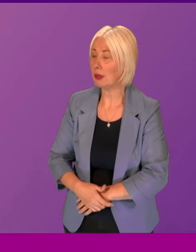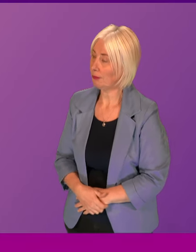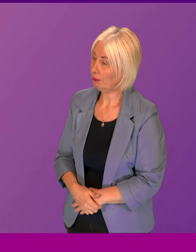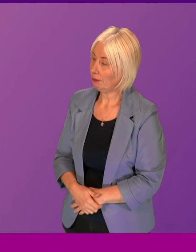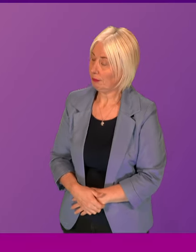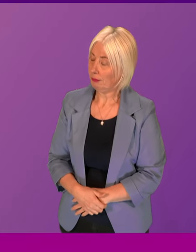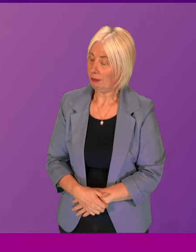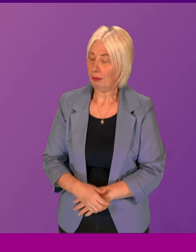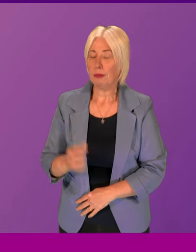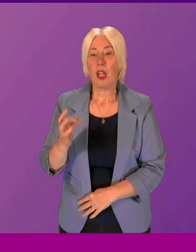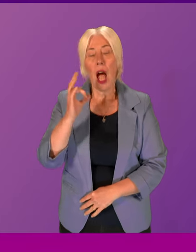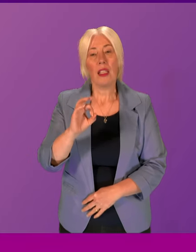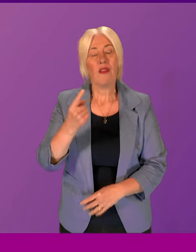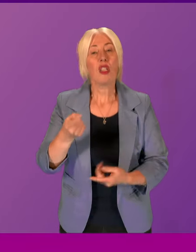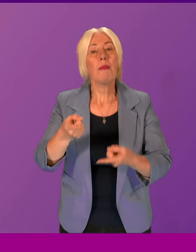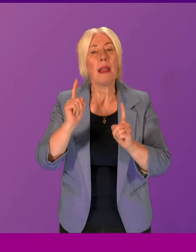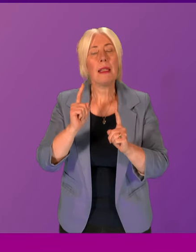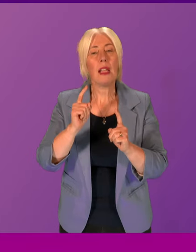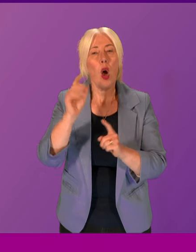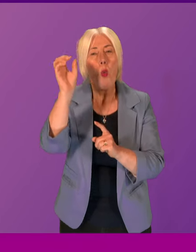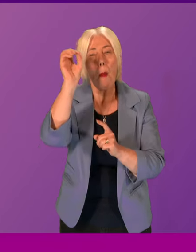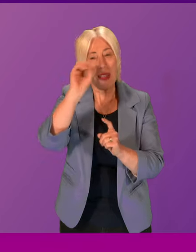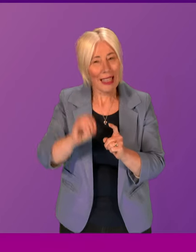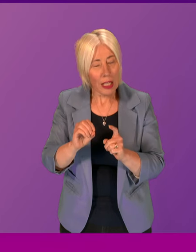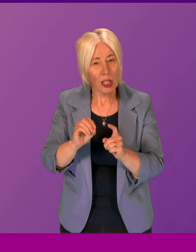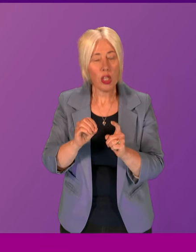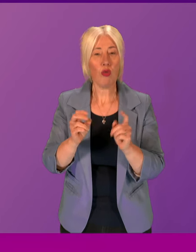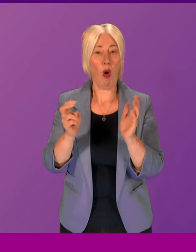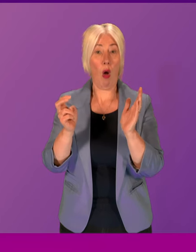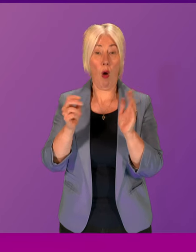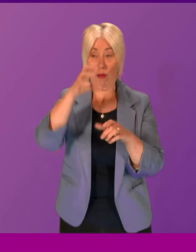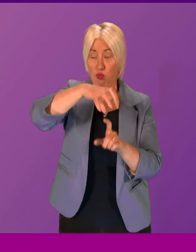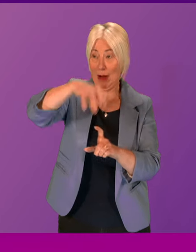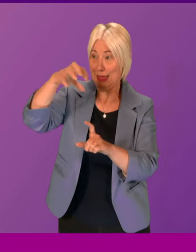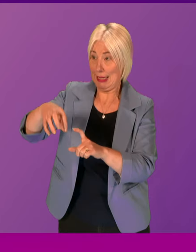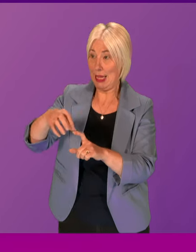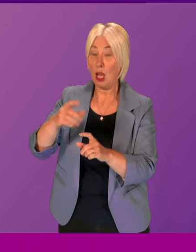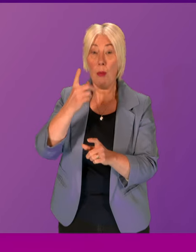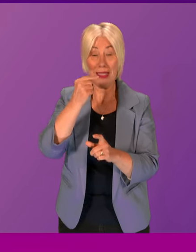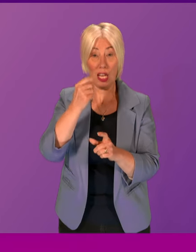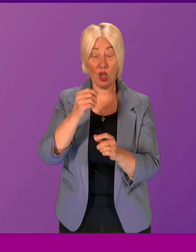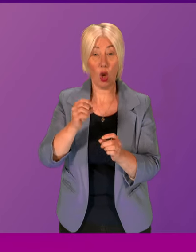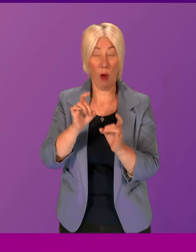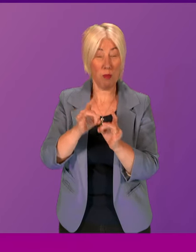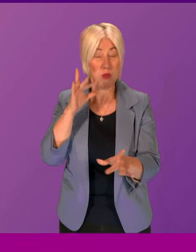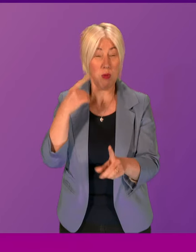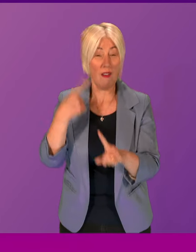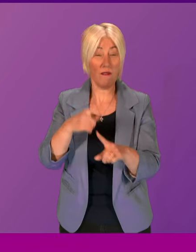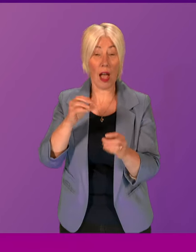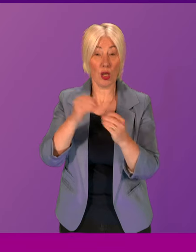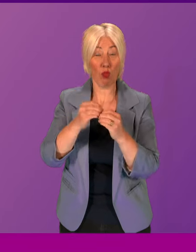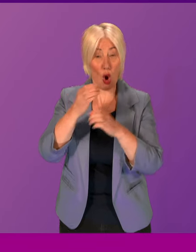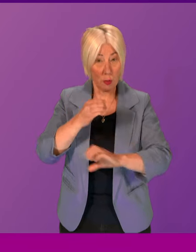To ask the First Minister, what percentage of the premises contracted for delivery of superfast broadband under the R100 scheme